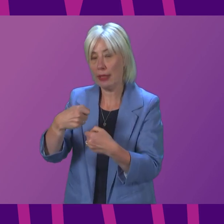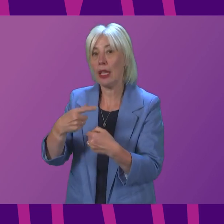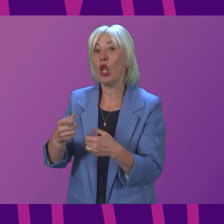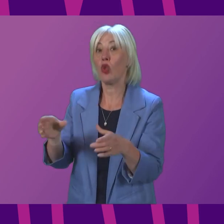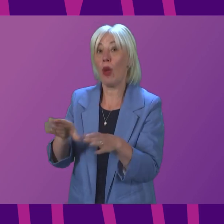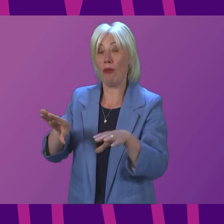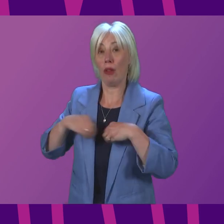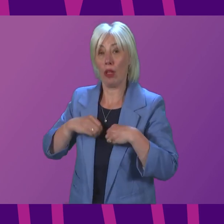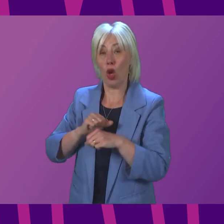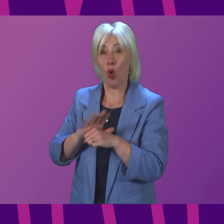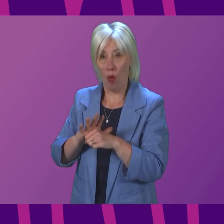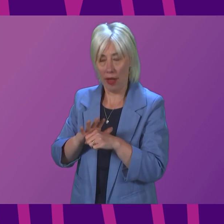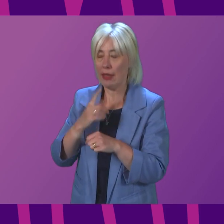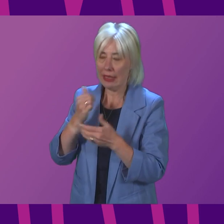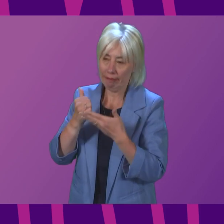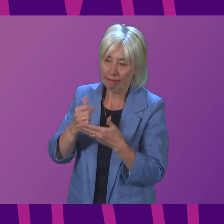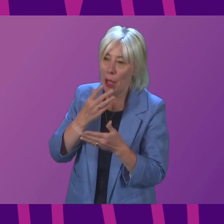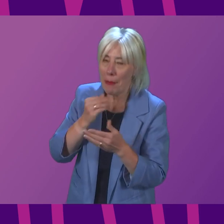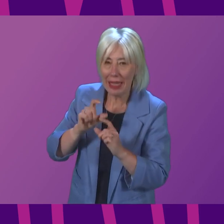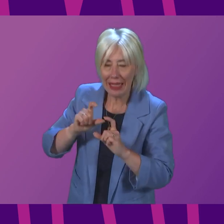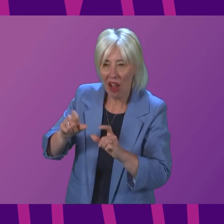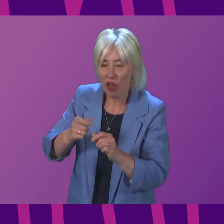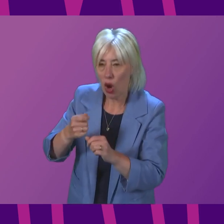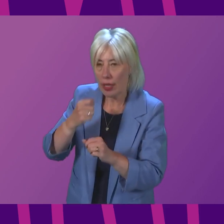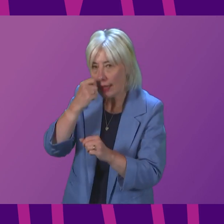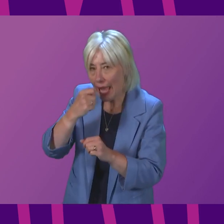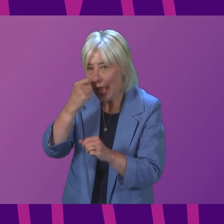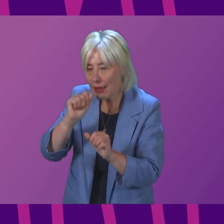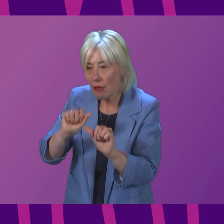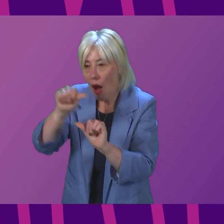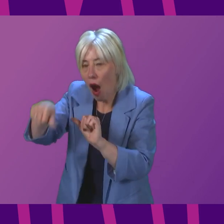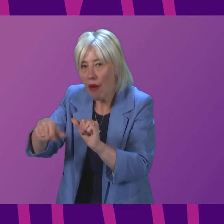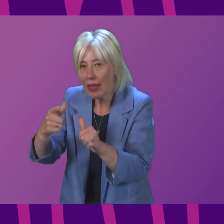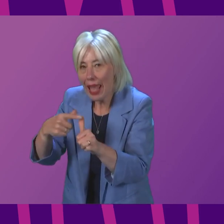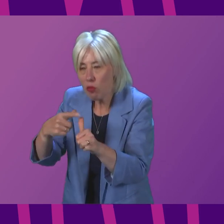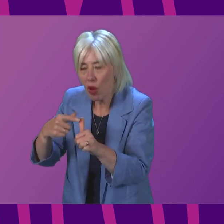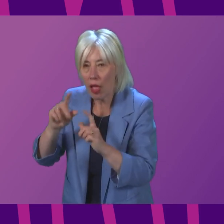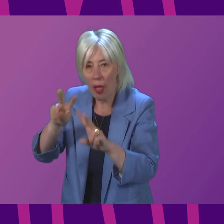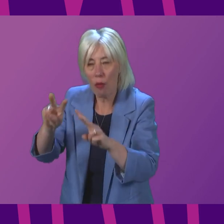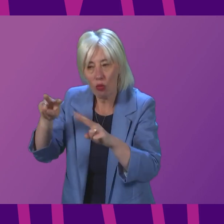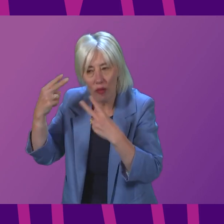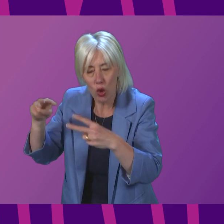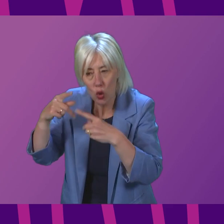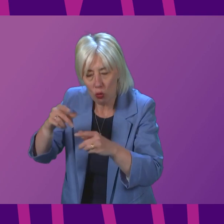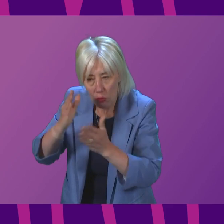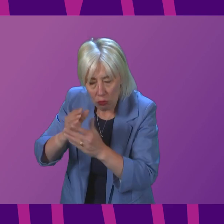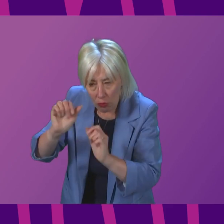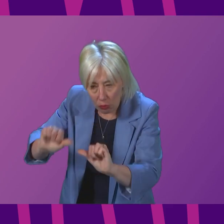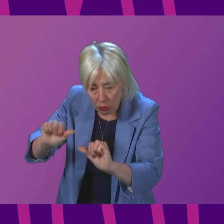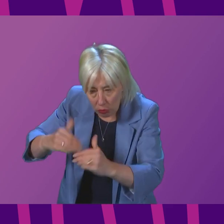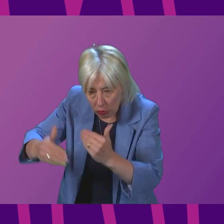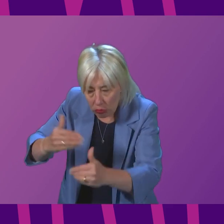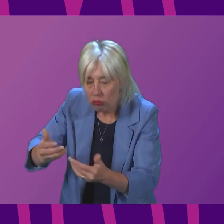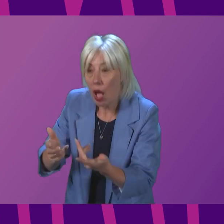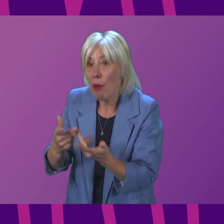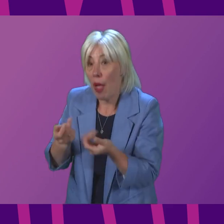still advised to test even after the end of April. of course, that group of people will remain under review as treatments develop and become more